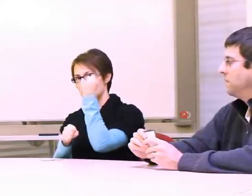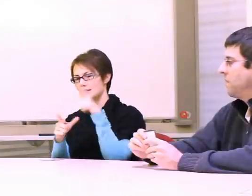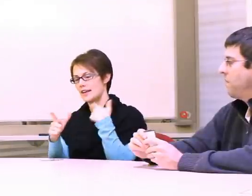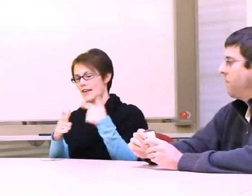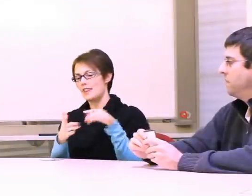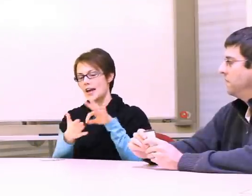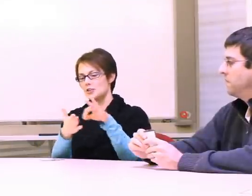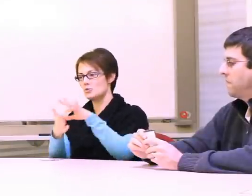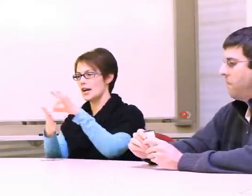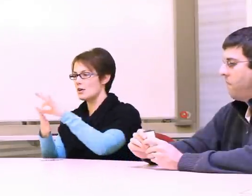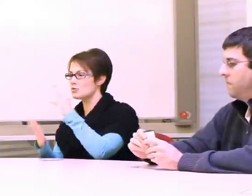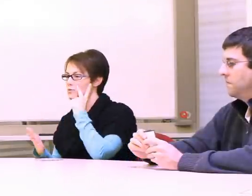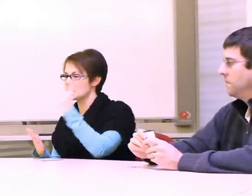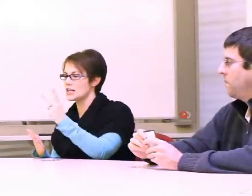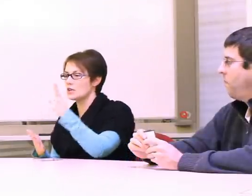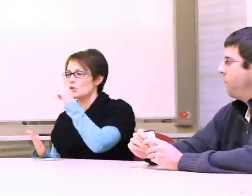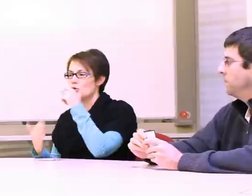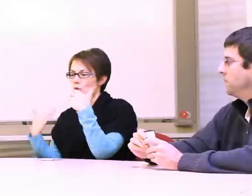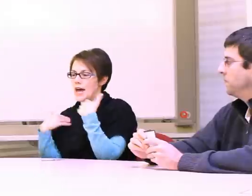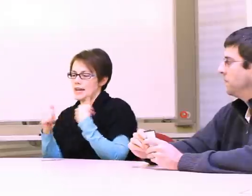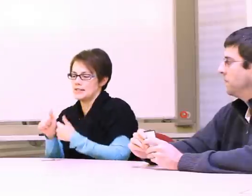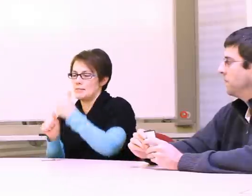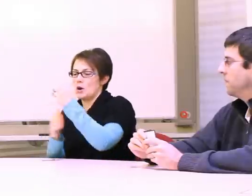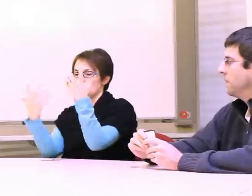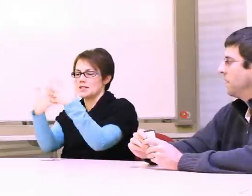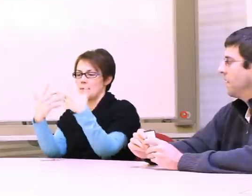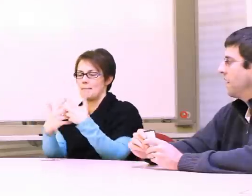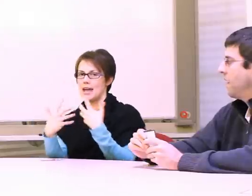Then you count to see who has the most matches.